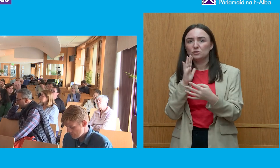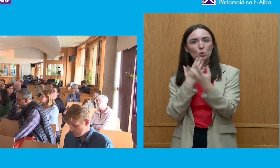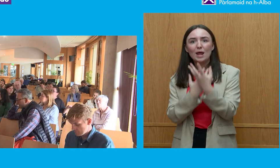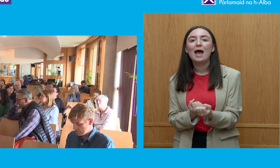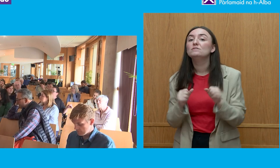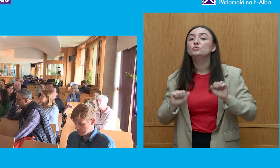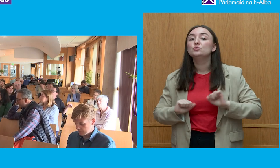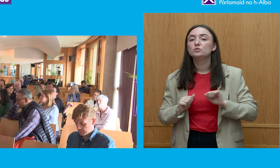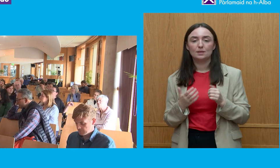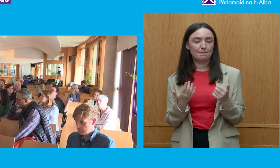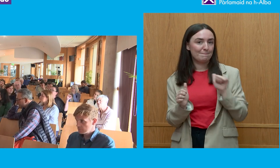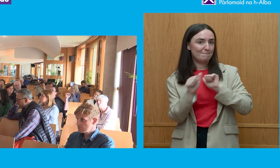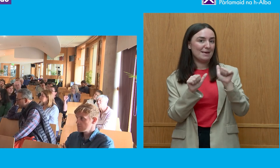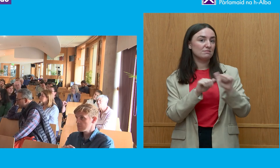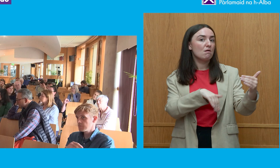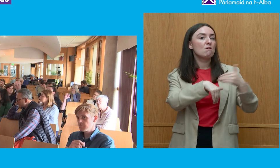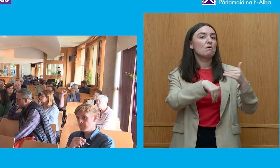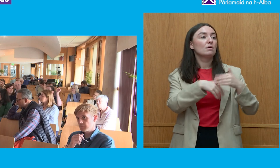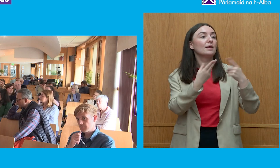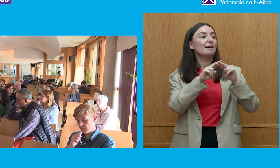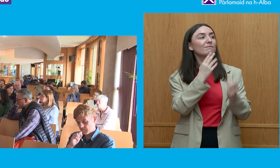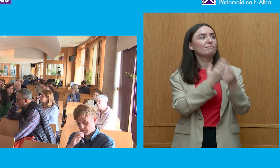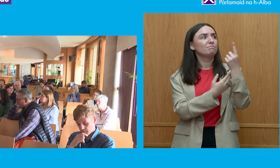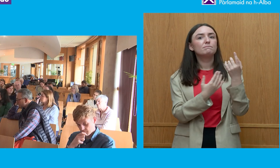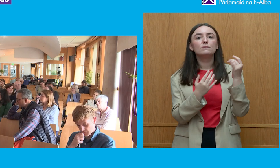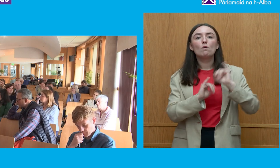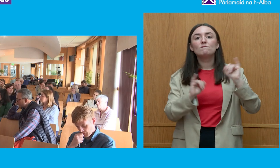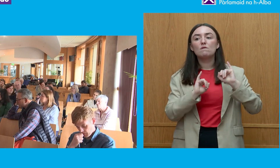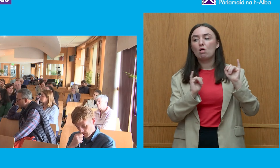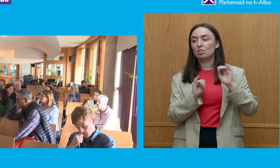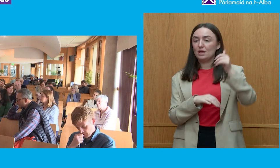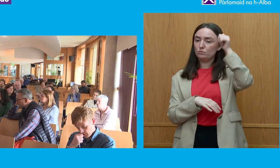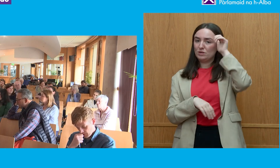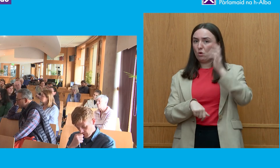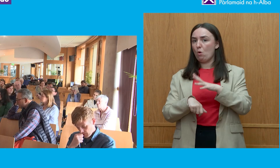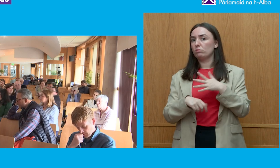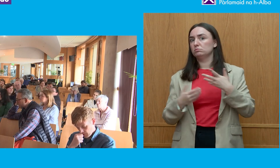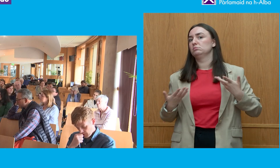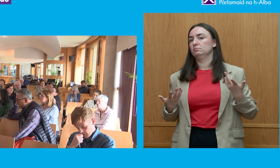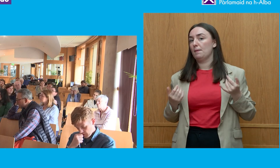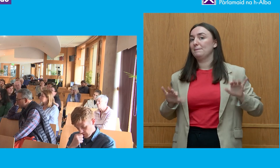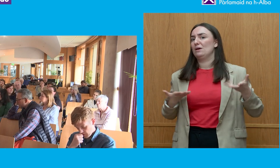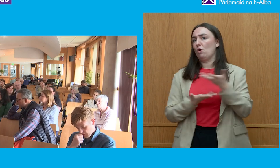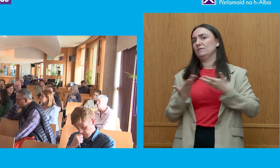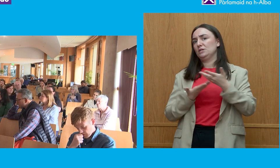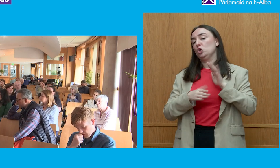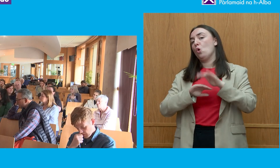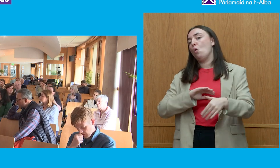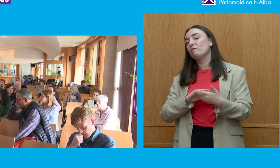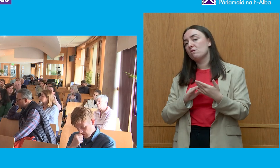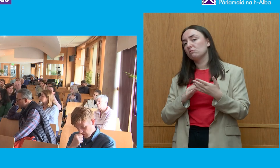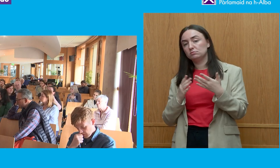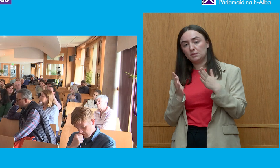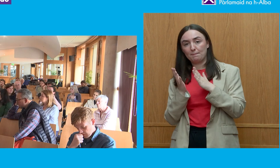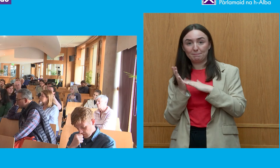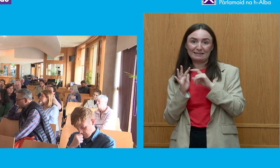sanctions especially given that long conversation we had about the demise of local media and the point the man behind me made